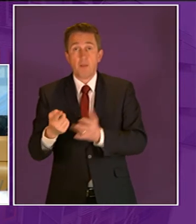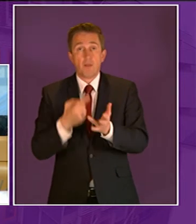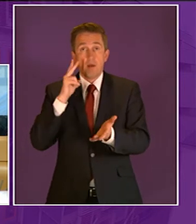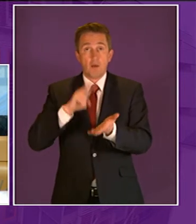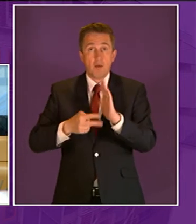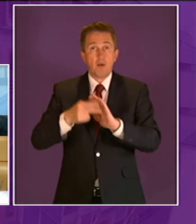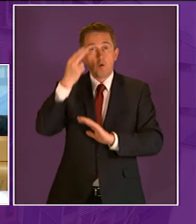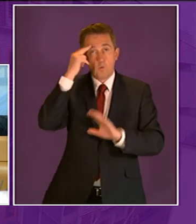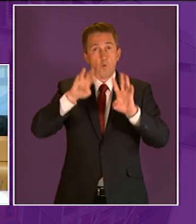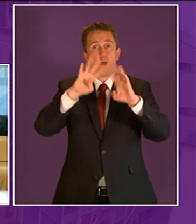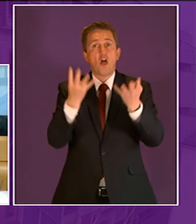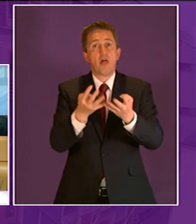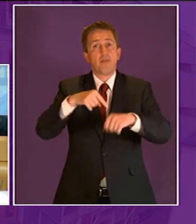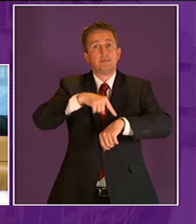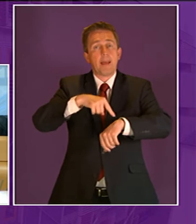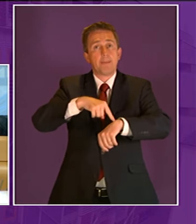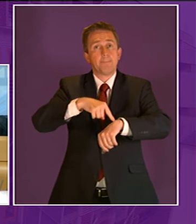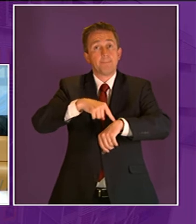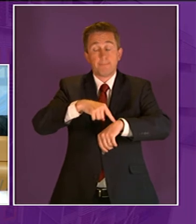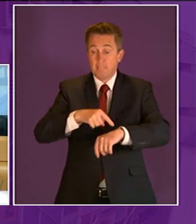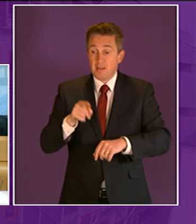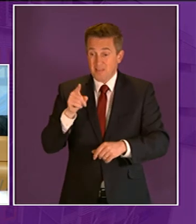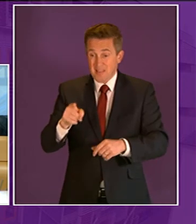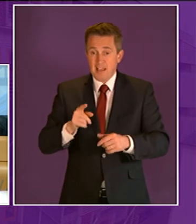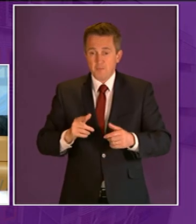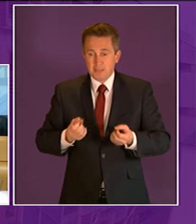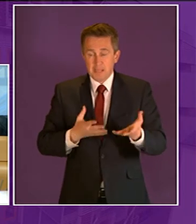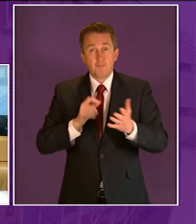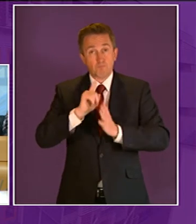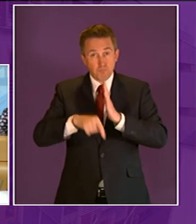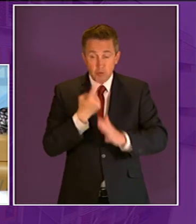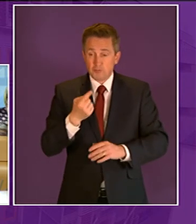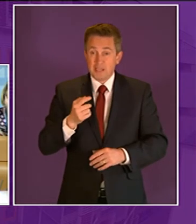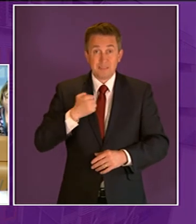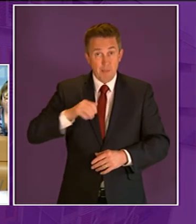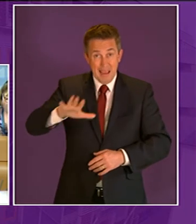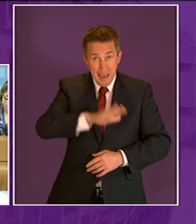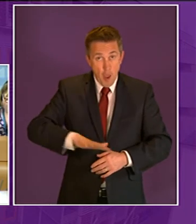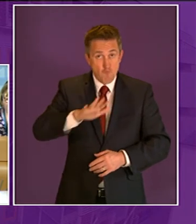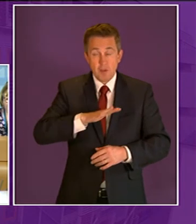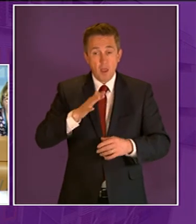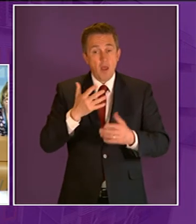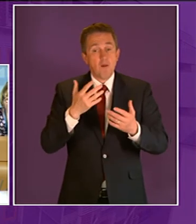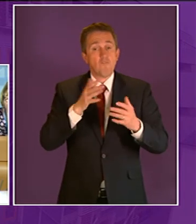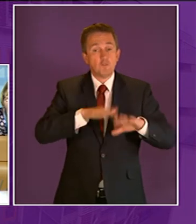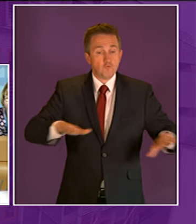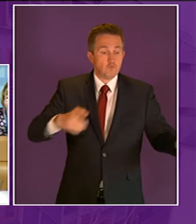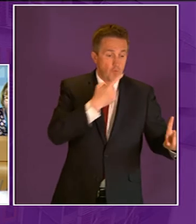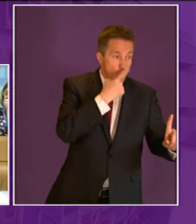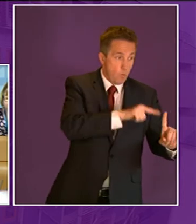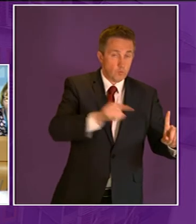earth time who have also been delivering projects in murray and beyond for young people in this case age one to eight they